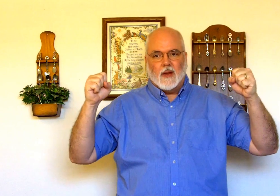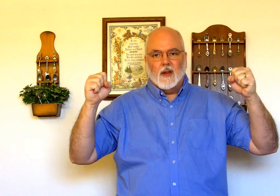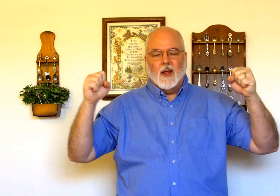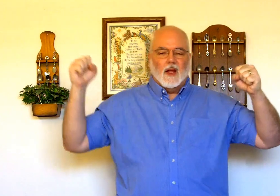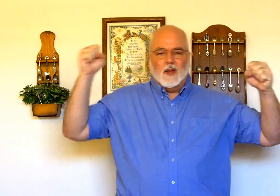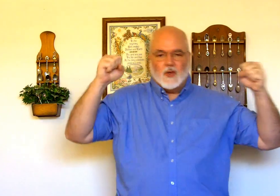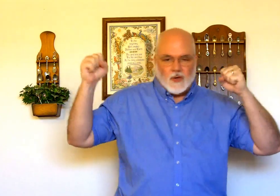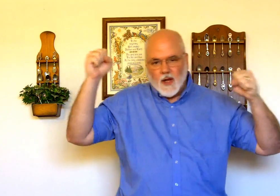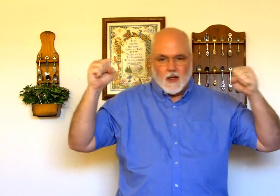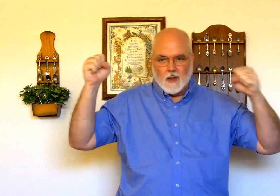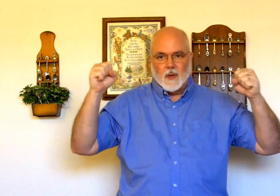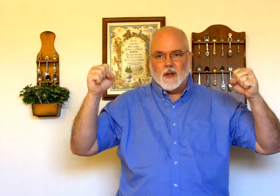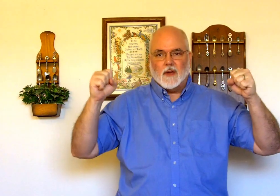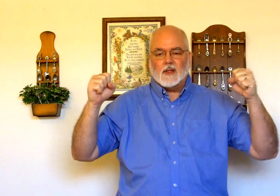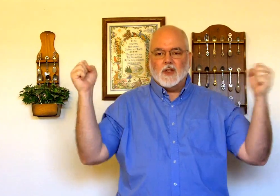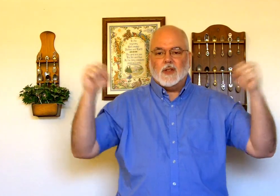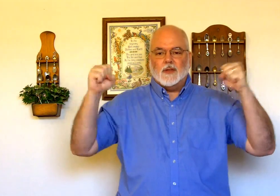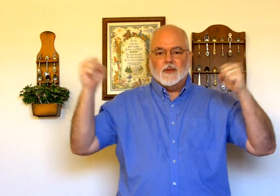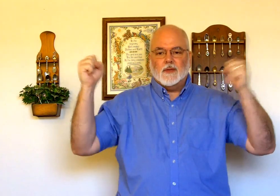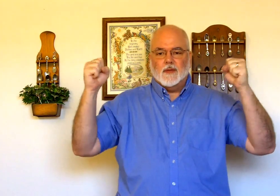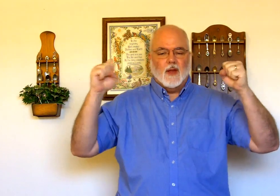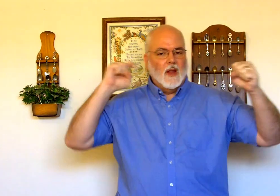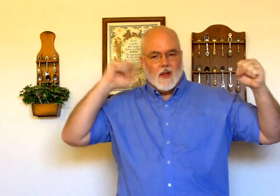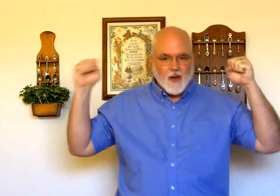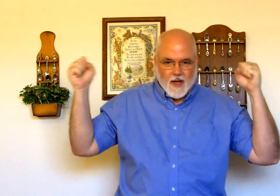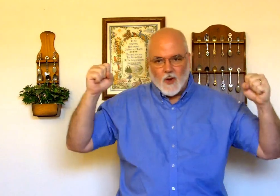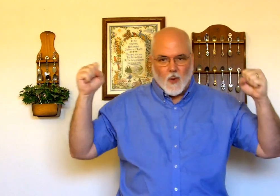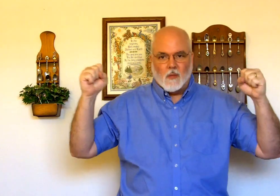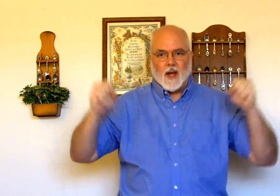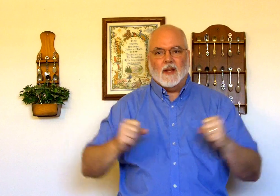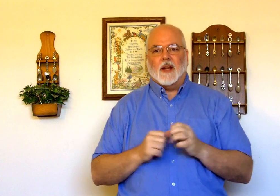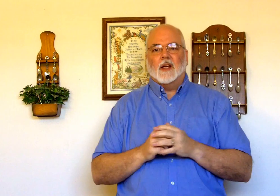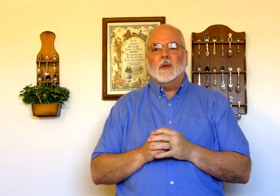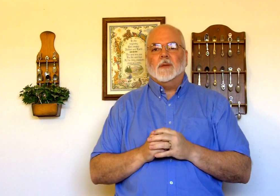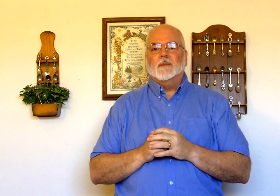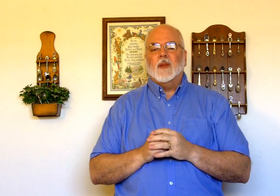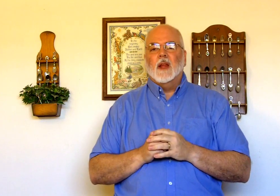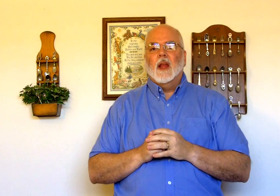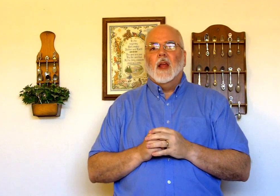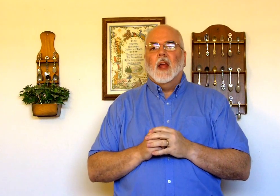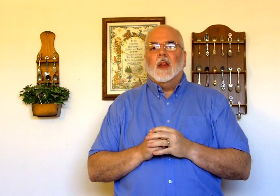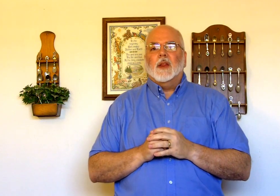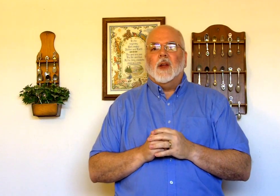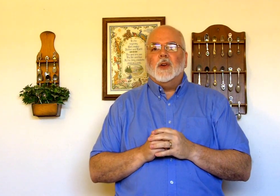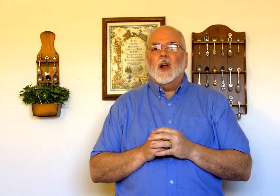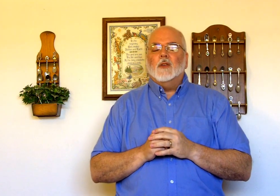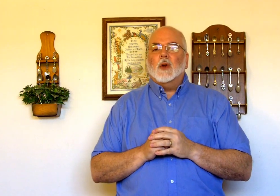shake a little bit it's not just you got to get the whole body in that a little bit the thunder of your